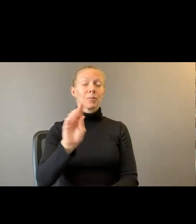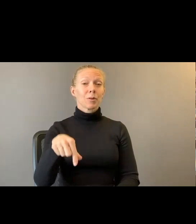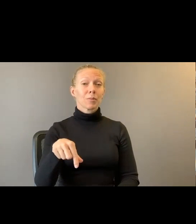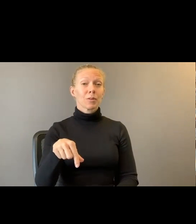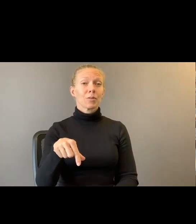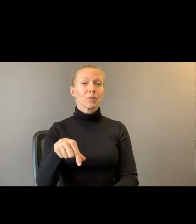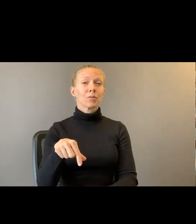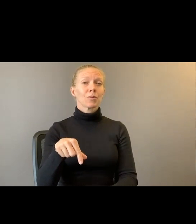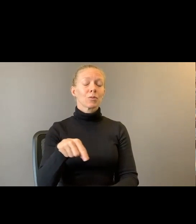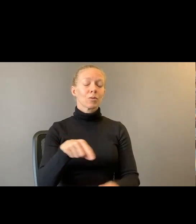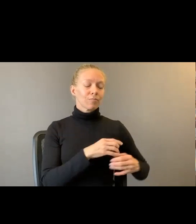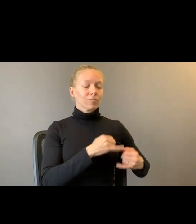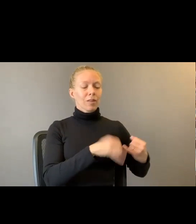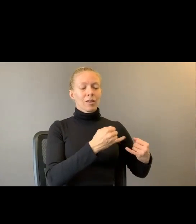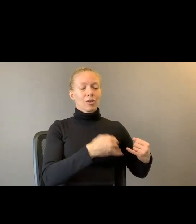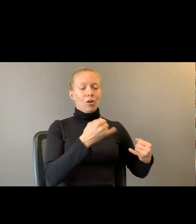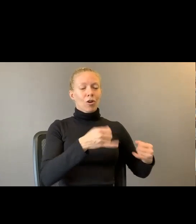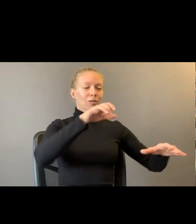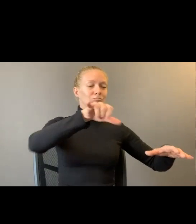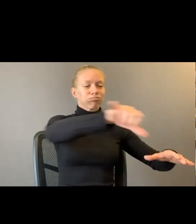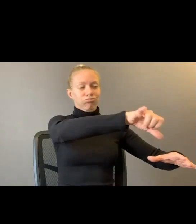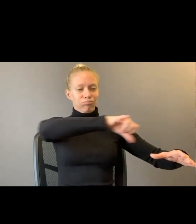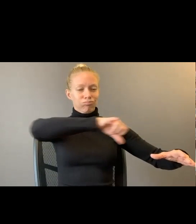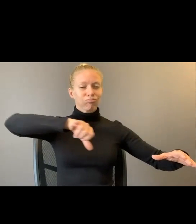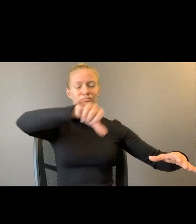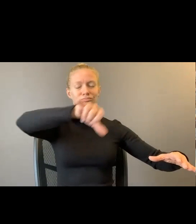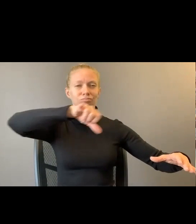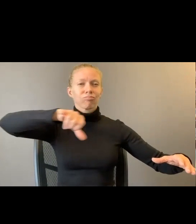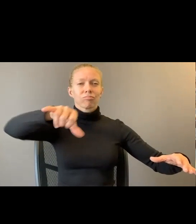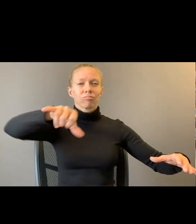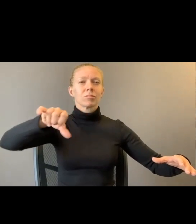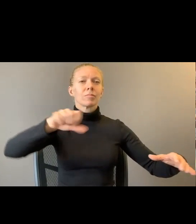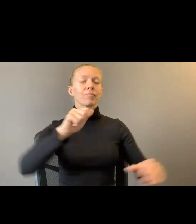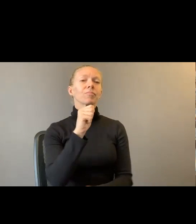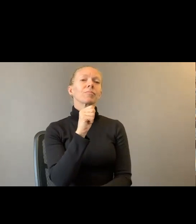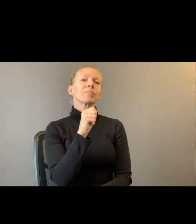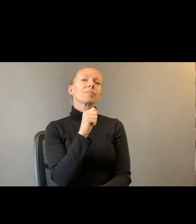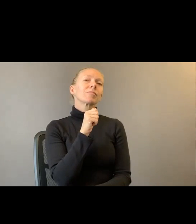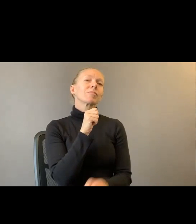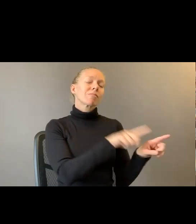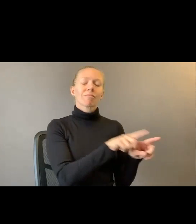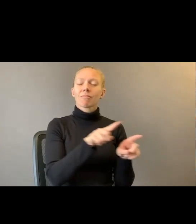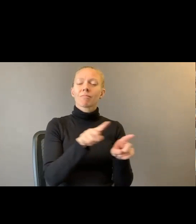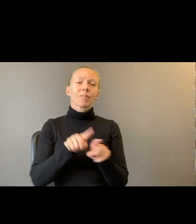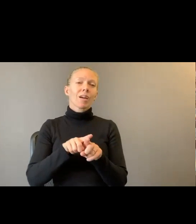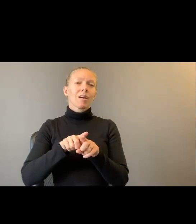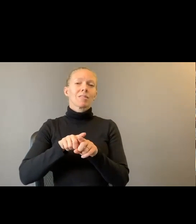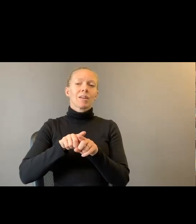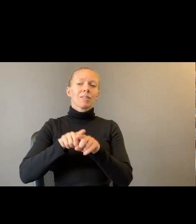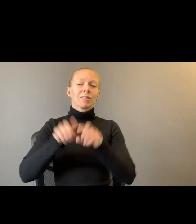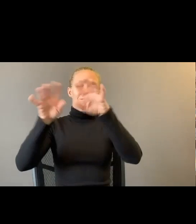of yarn sopped with sauce. Unlike the gauze full of blood from a young boy's head.